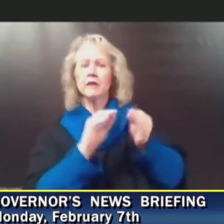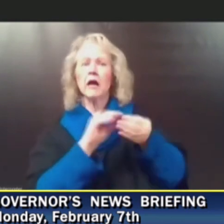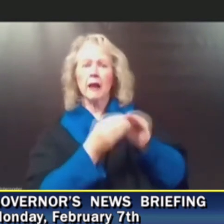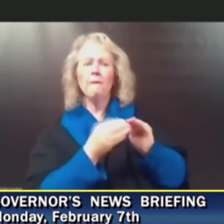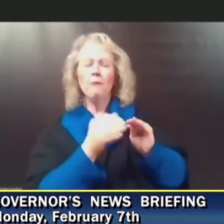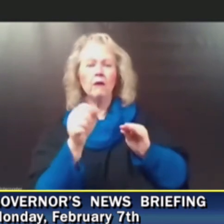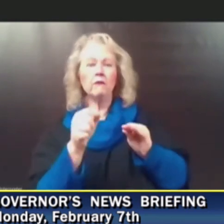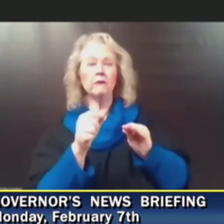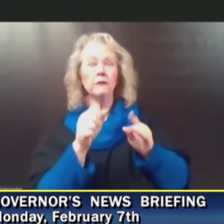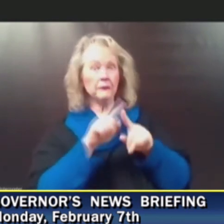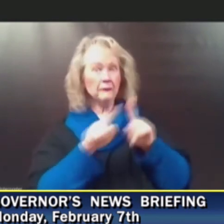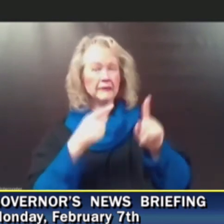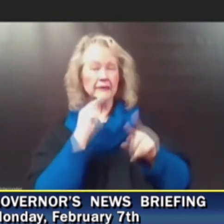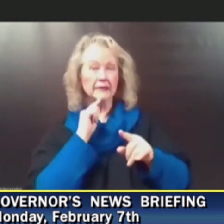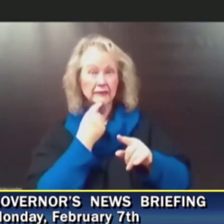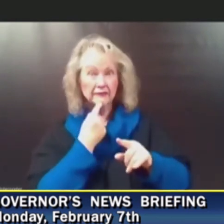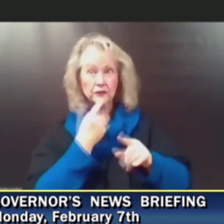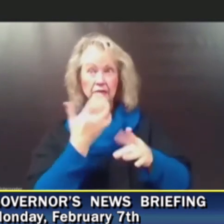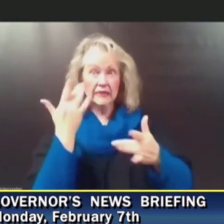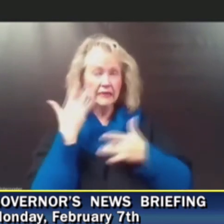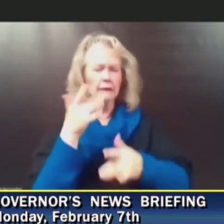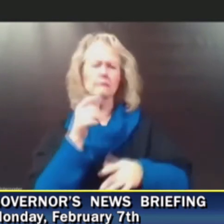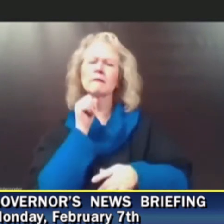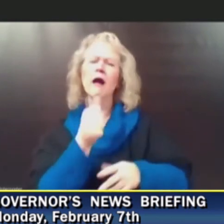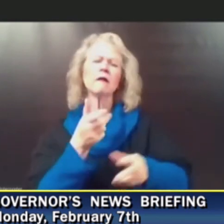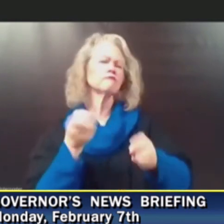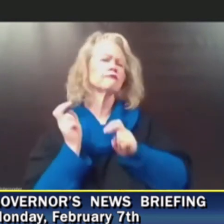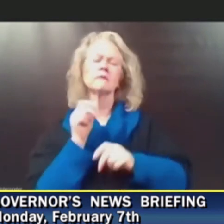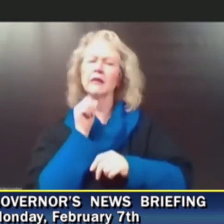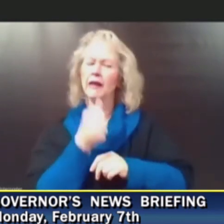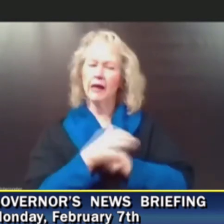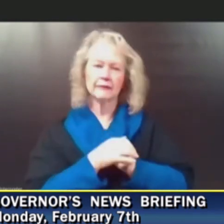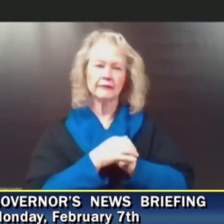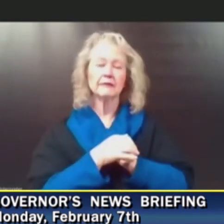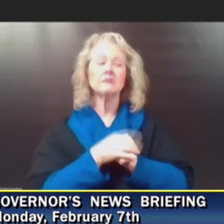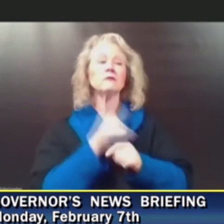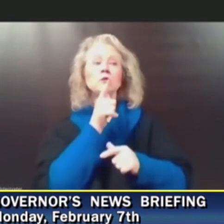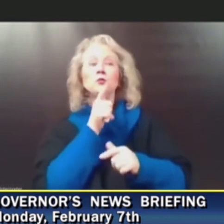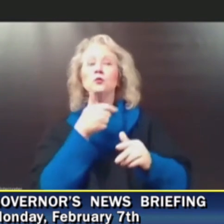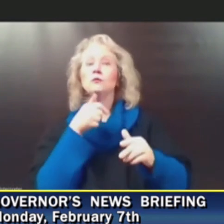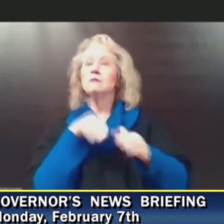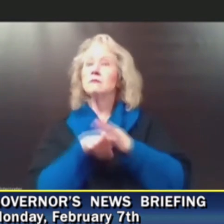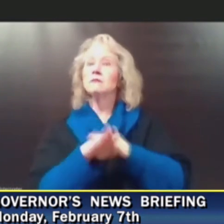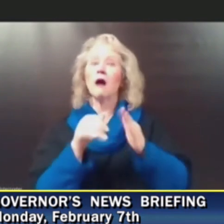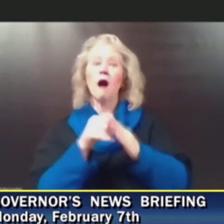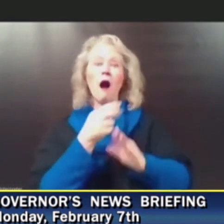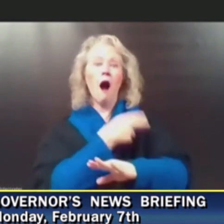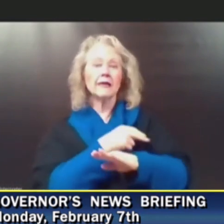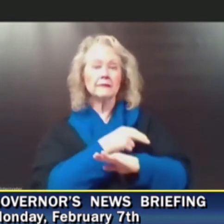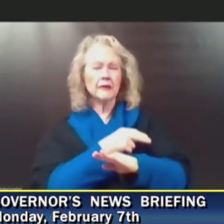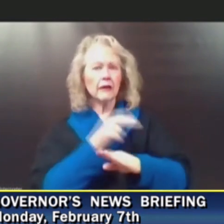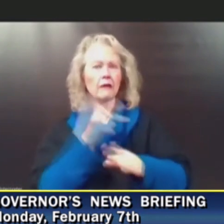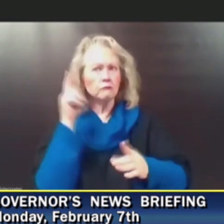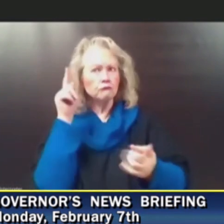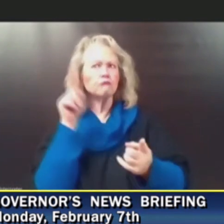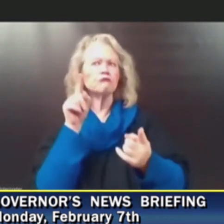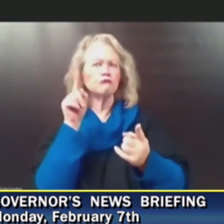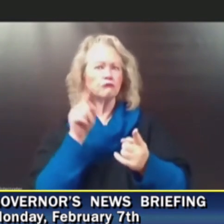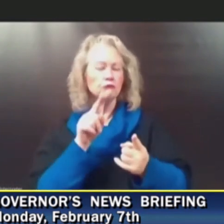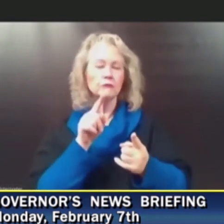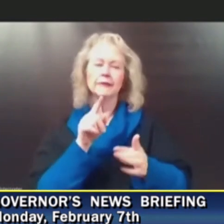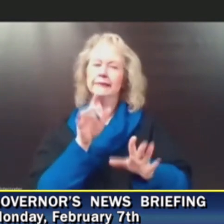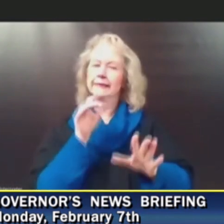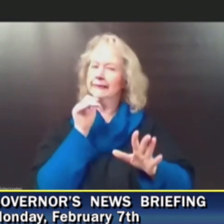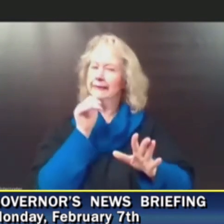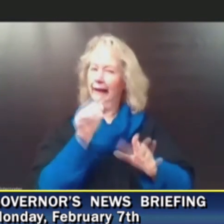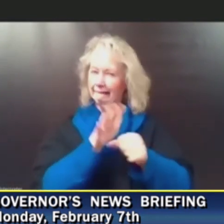of disease in our population. Our hospitalizations are coming down. We're not where we need to be just yet, but they are coming down and